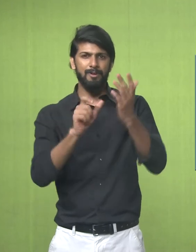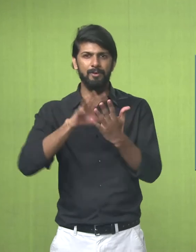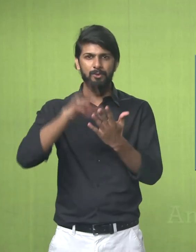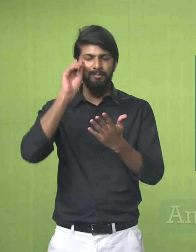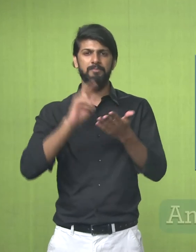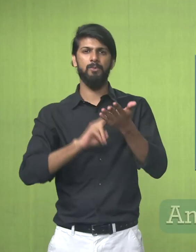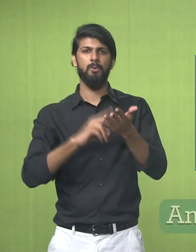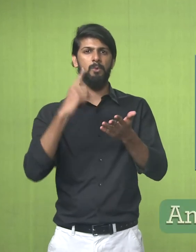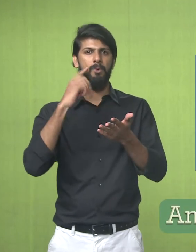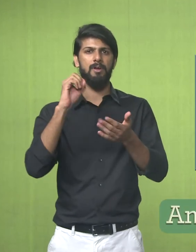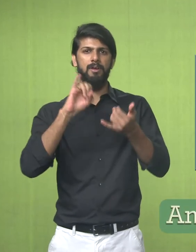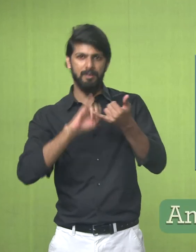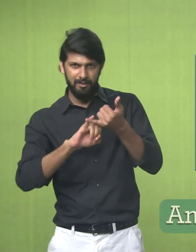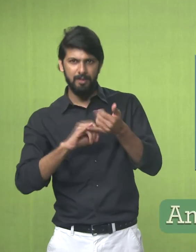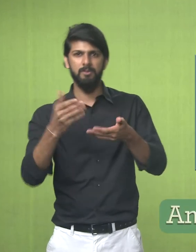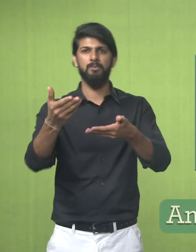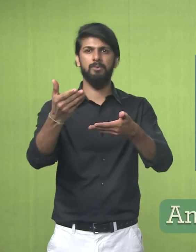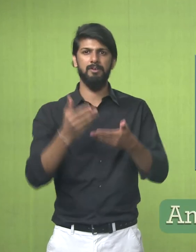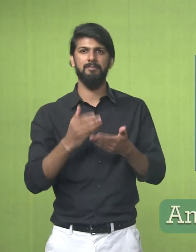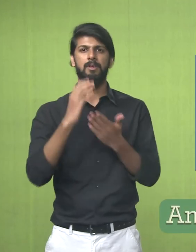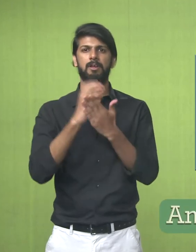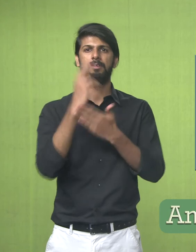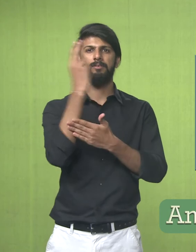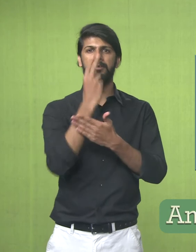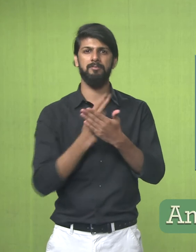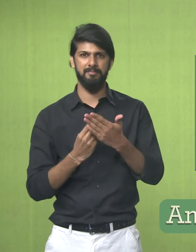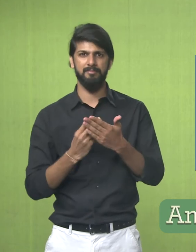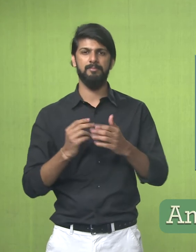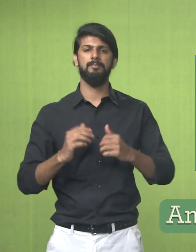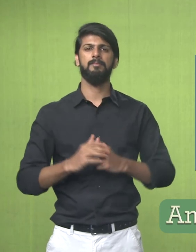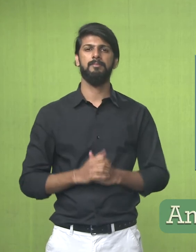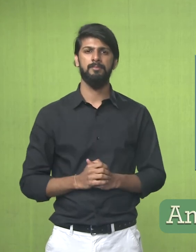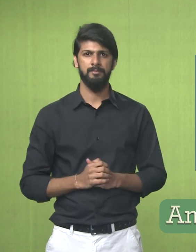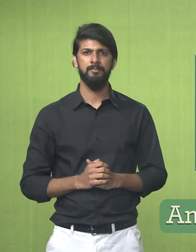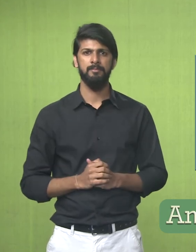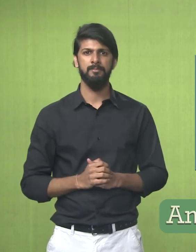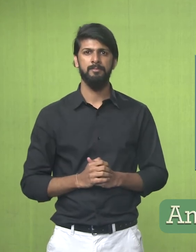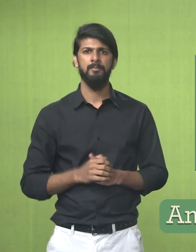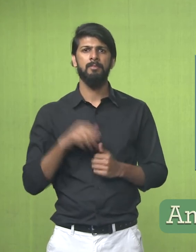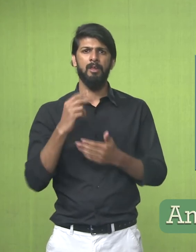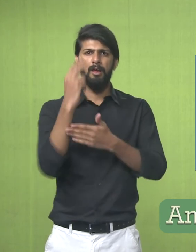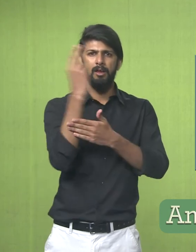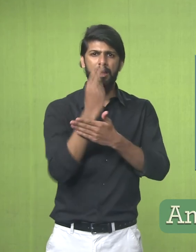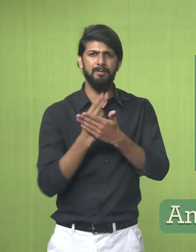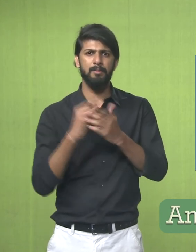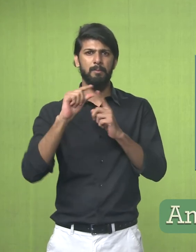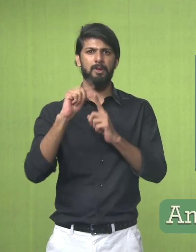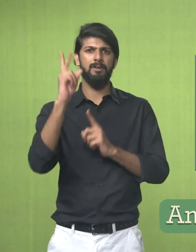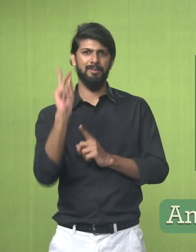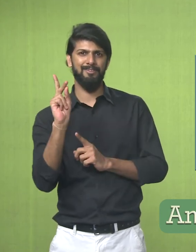Hello learners NIOS welcomes you to painting subject video series This is part 2 of lesson number